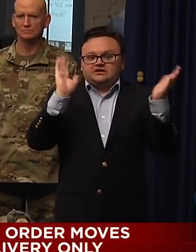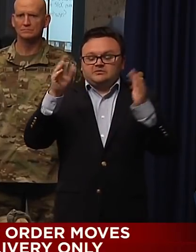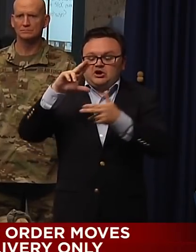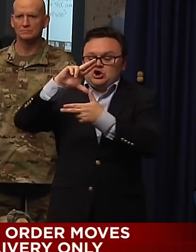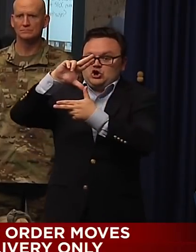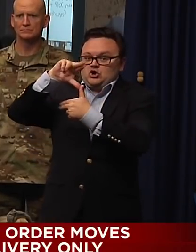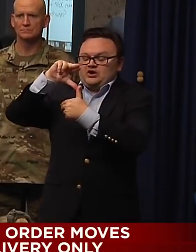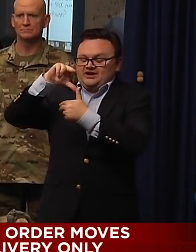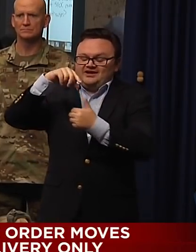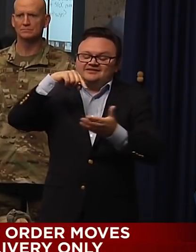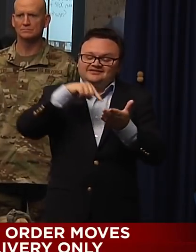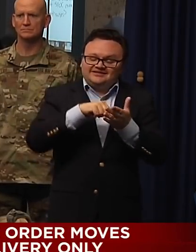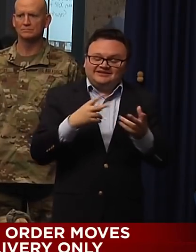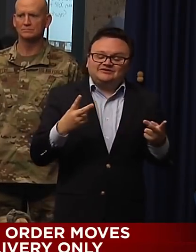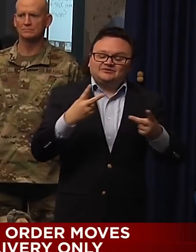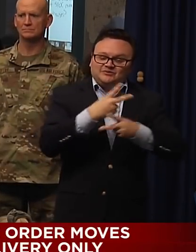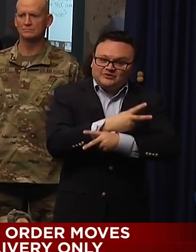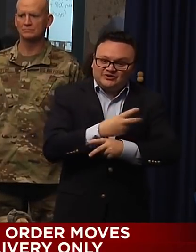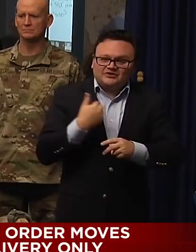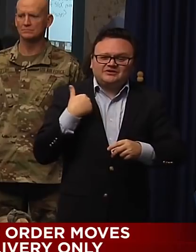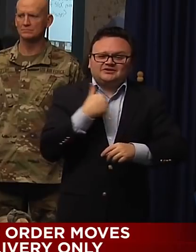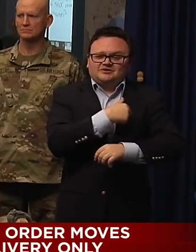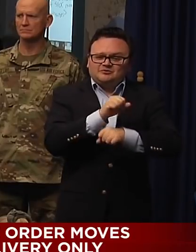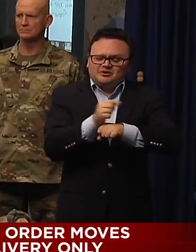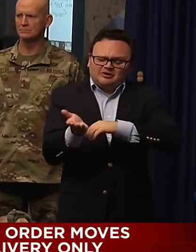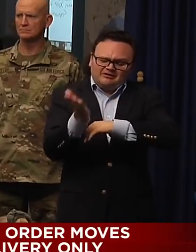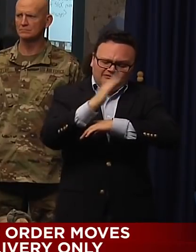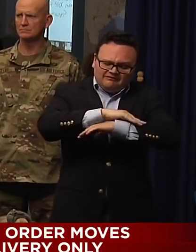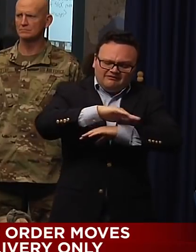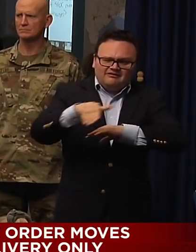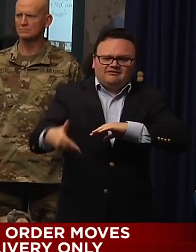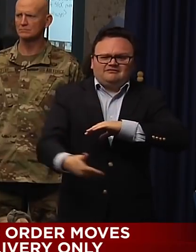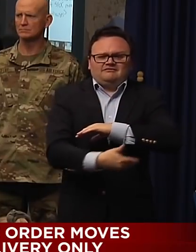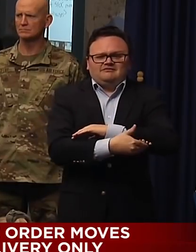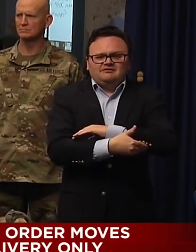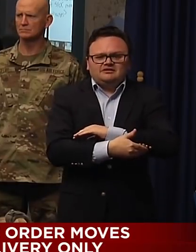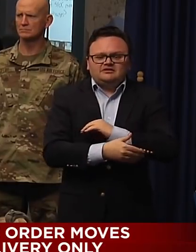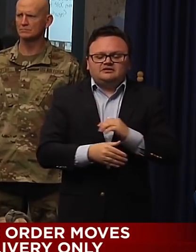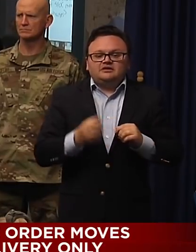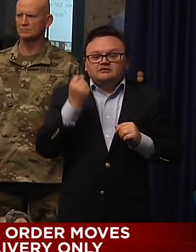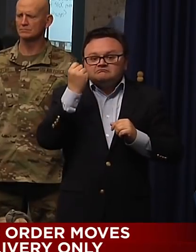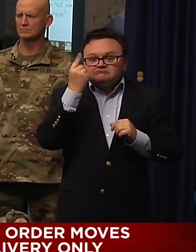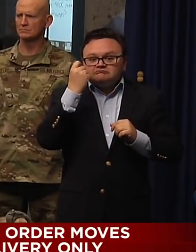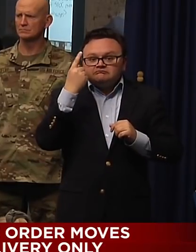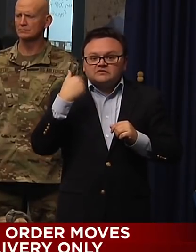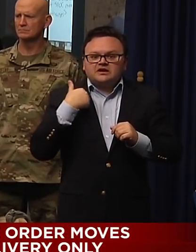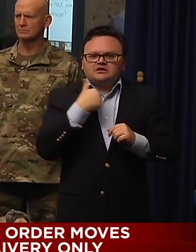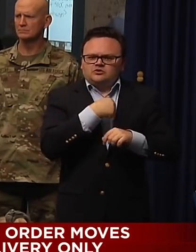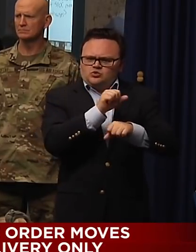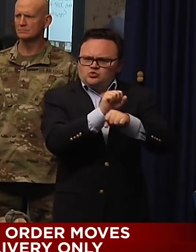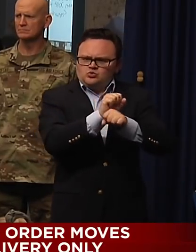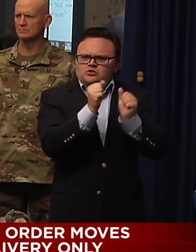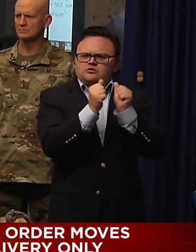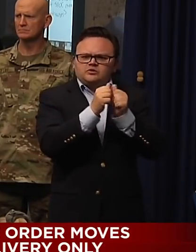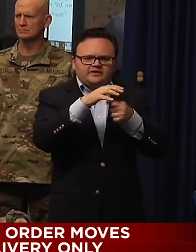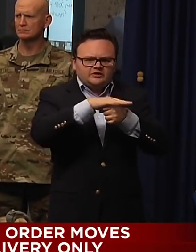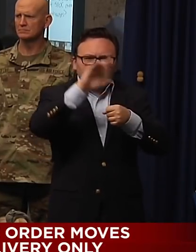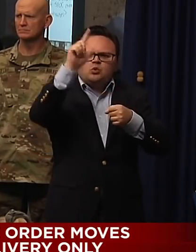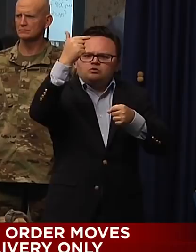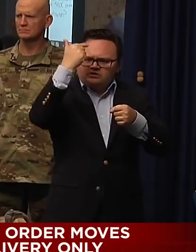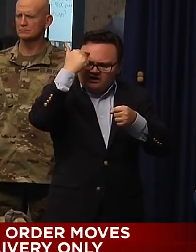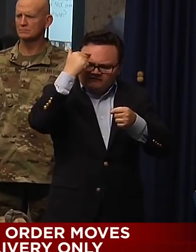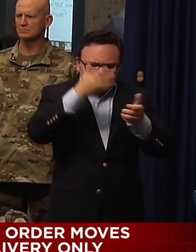going on. And so we're just going to keep going. We did everything we've done has been in consultation with all the local governments on all these issues.